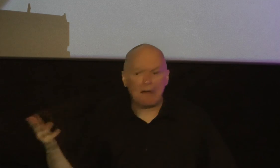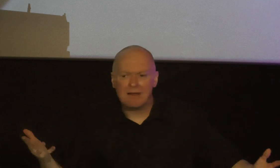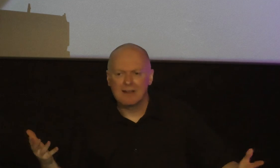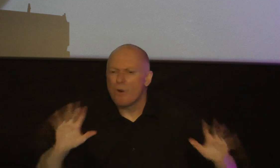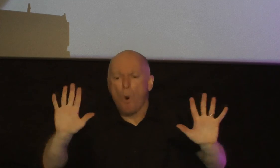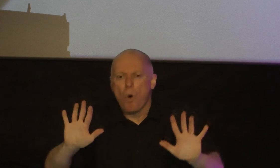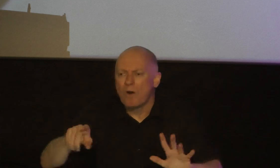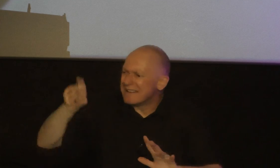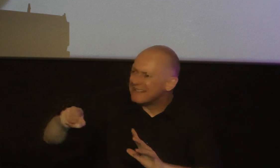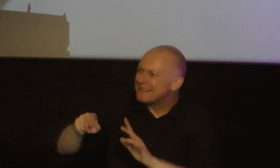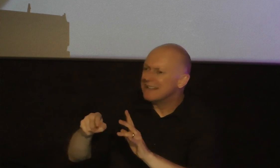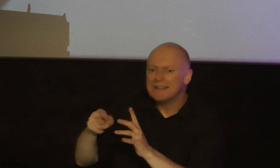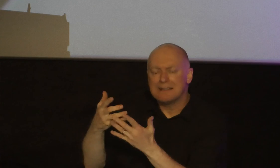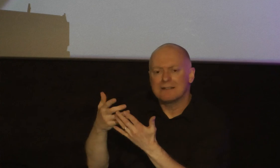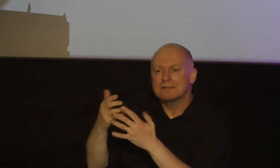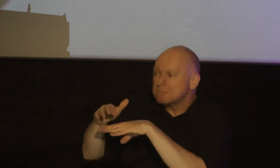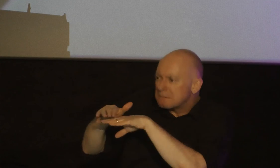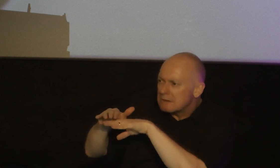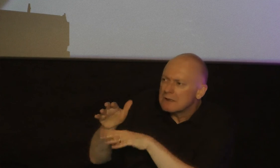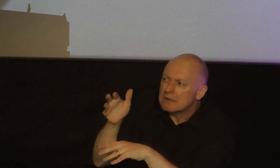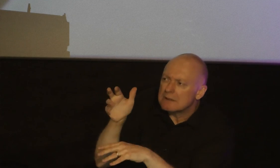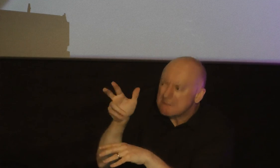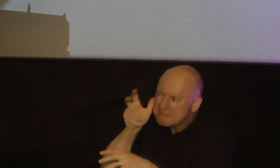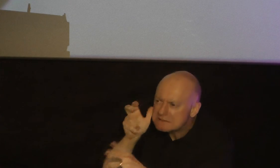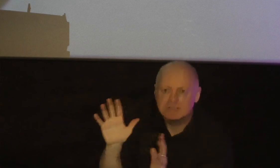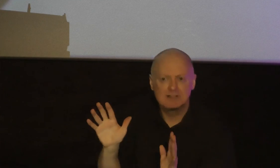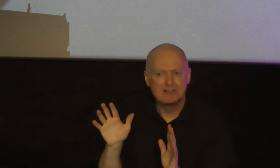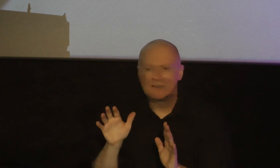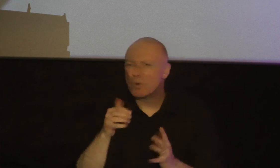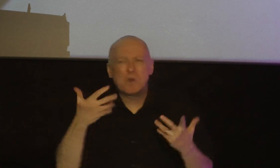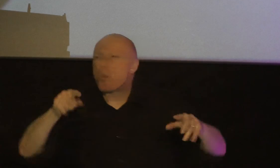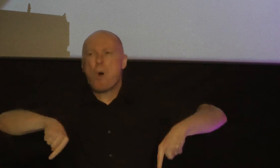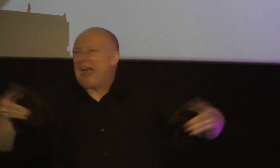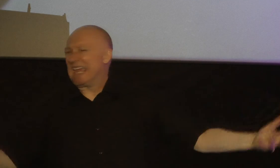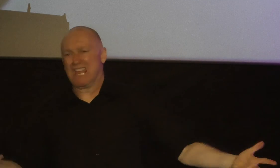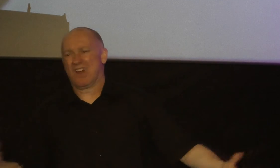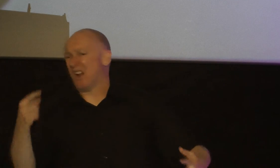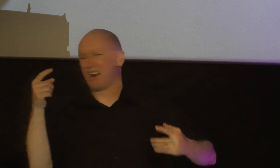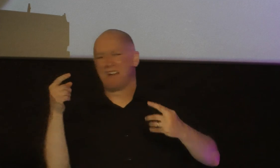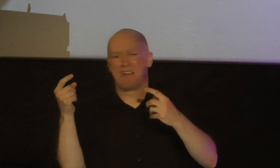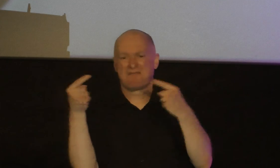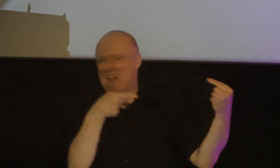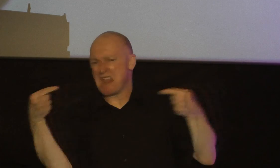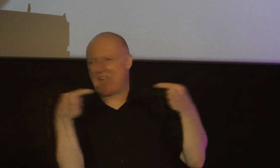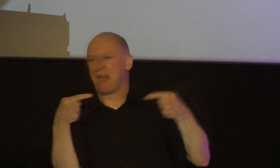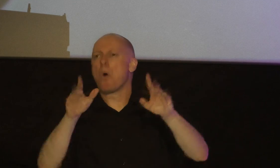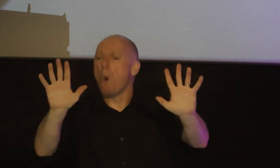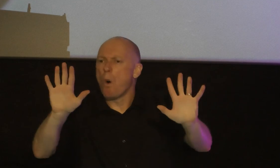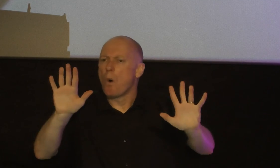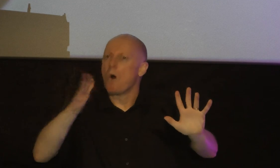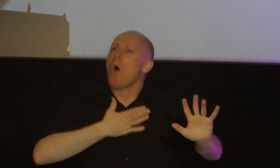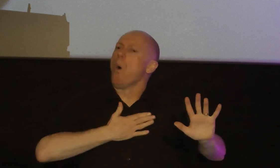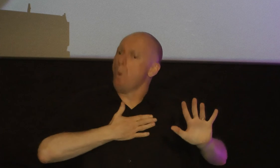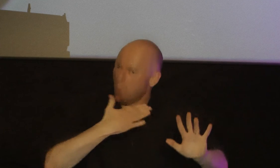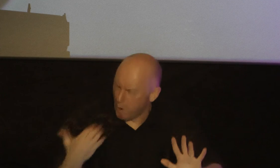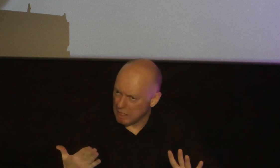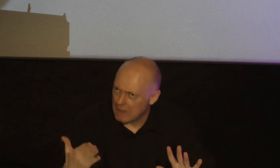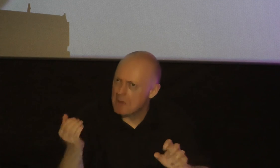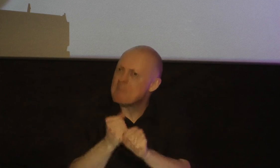fighting with each other James is going to talk about that we don't need any of that here what we need what we need is people who are willing to make a decision today